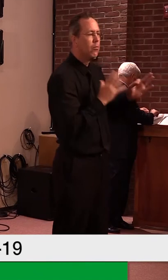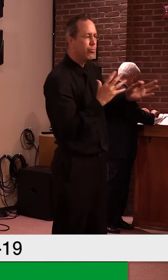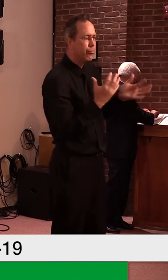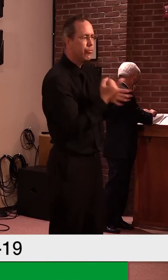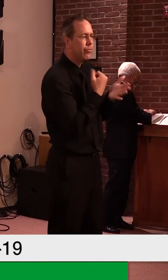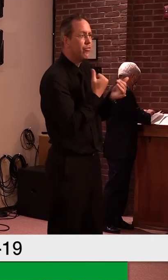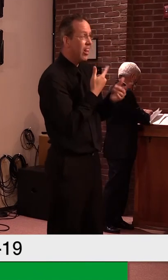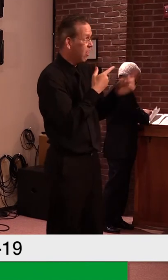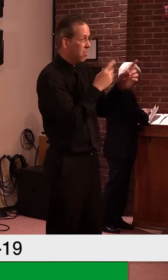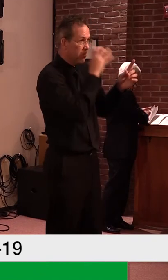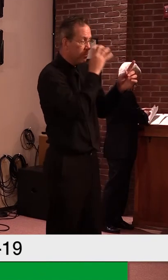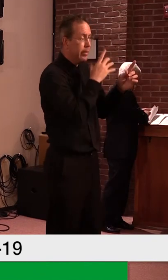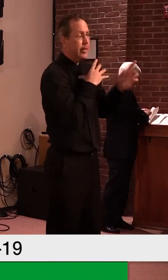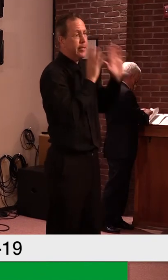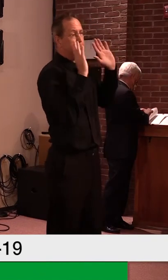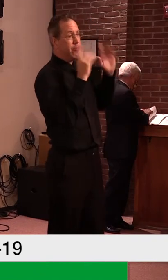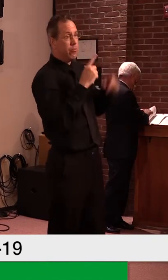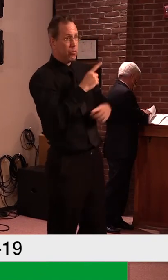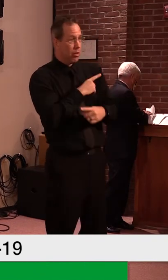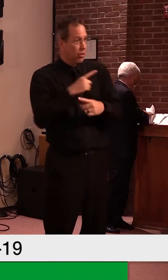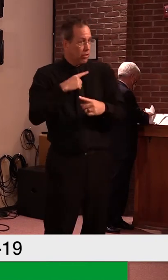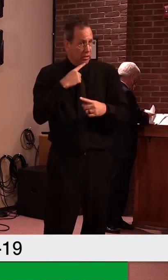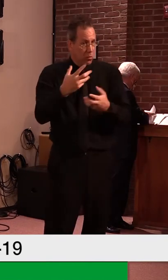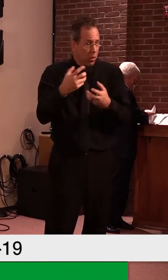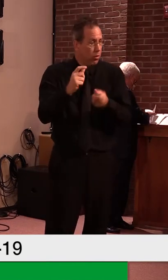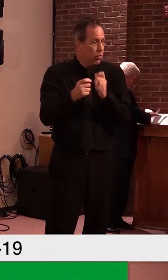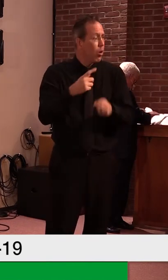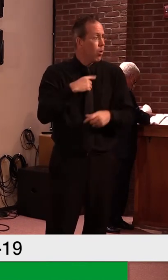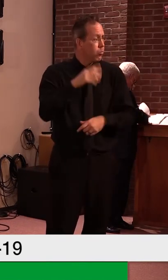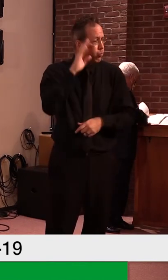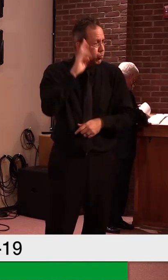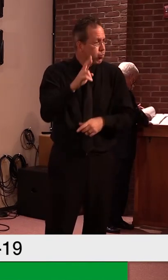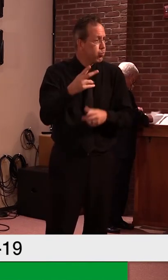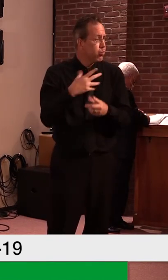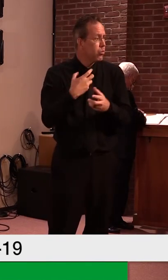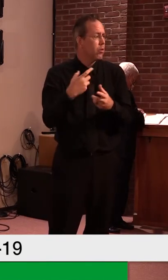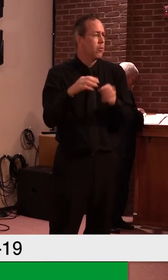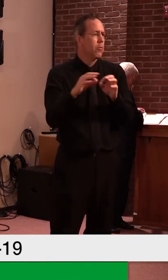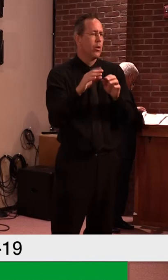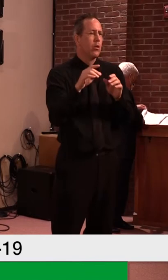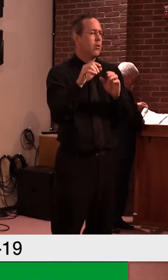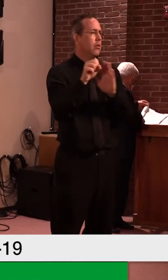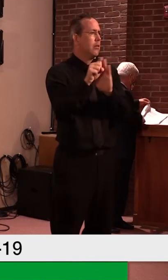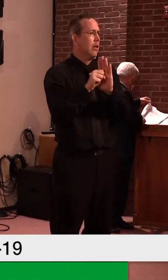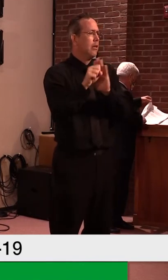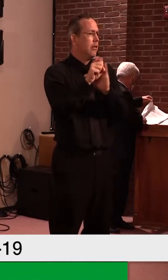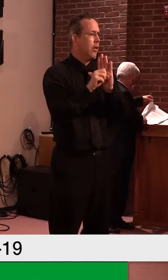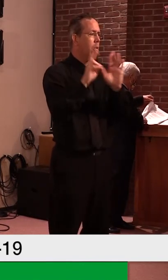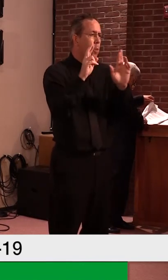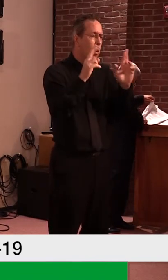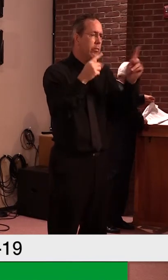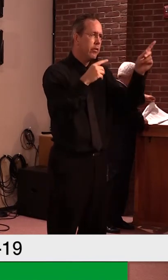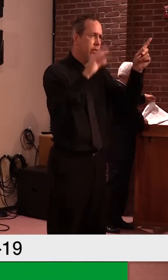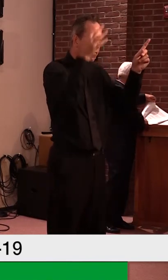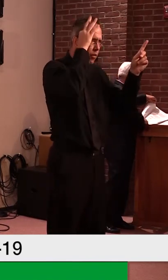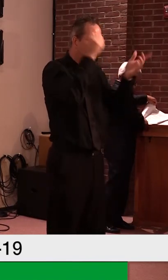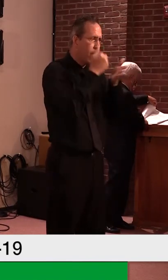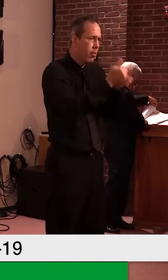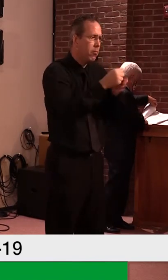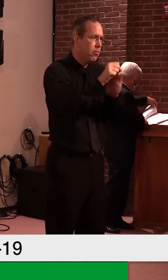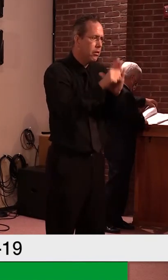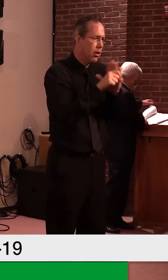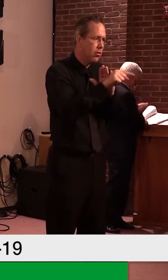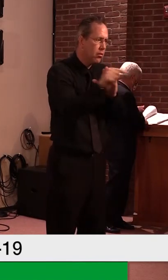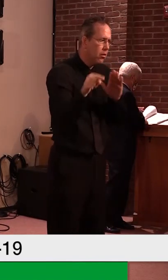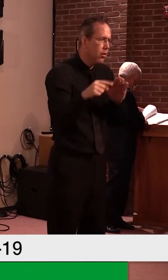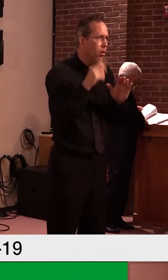free up the money to be utilized for something that would give us the highest return. And that would be my goal is to, to find ways, uh, that we can